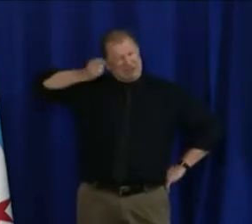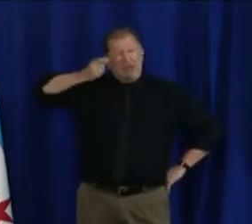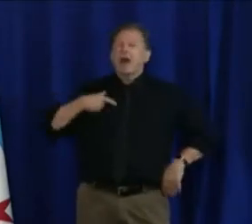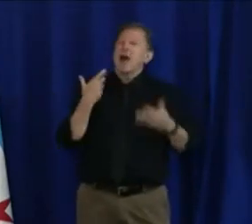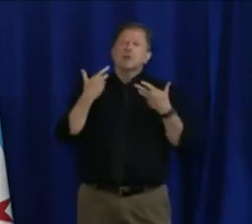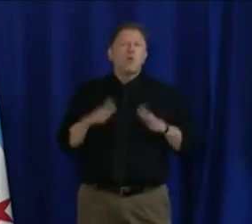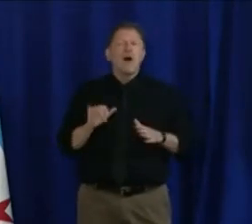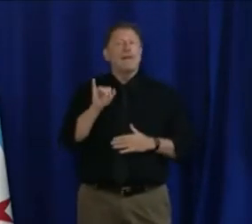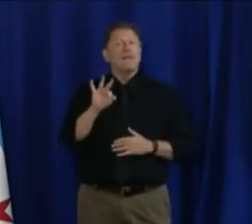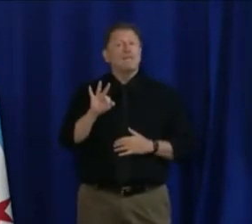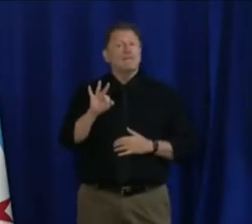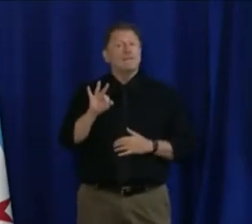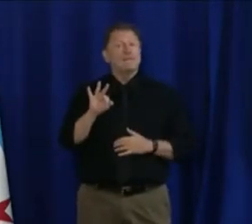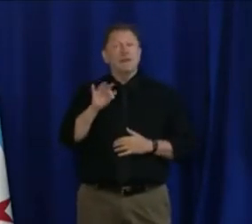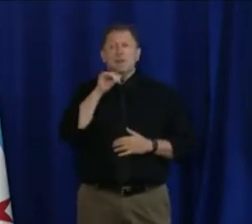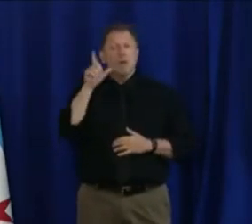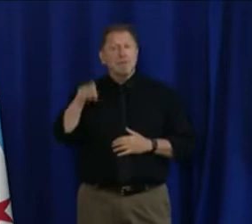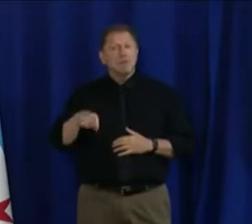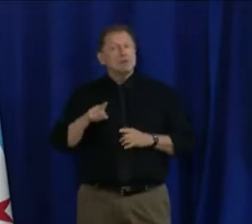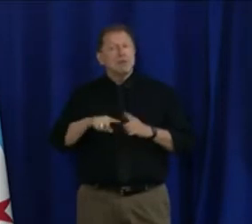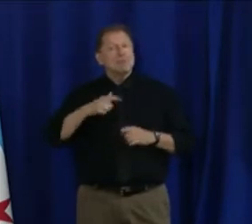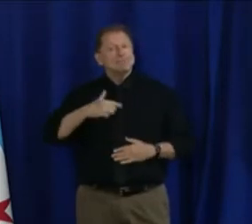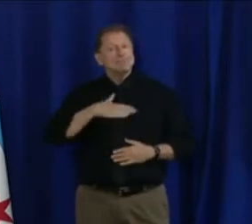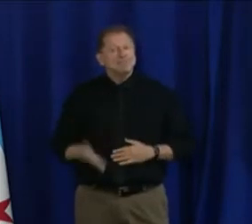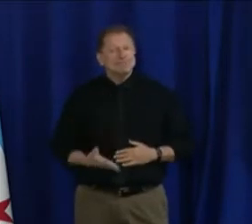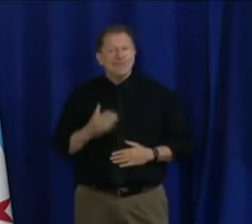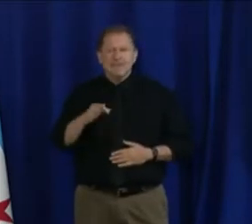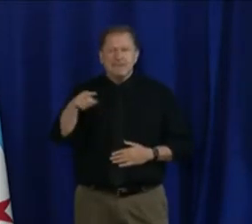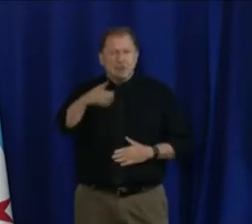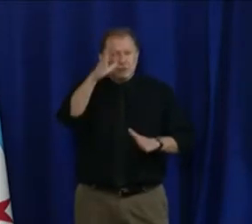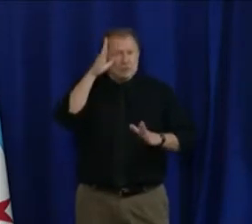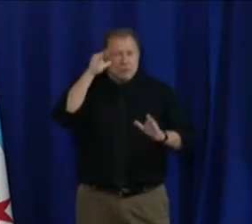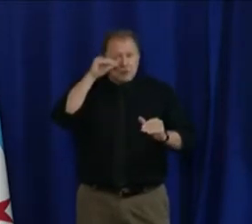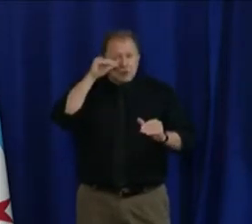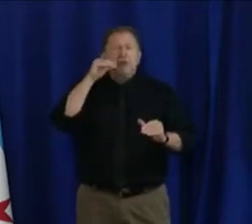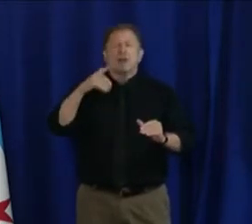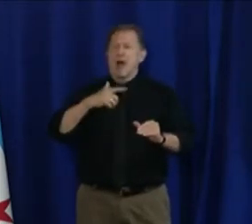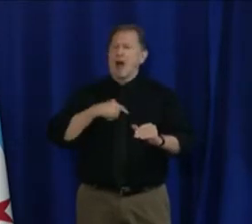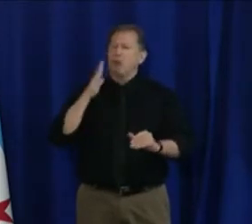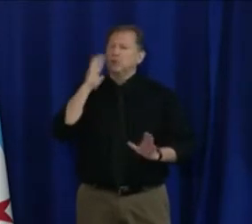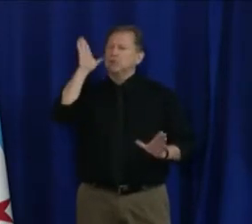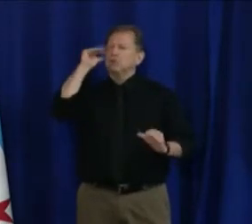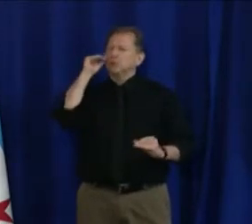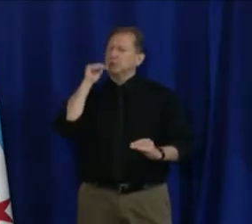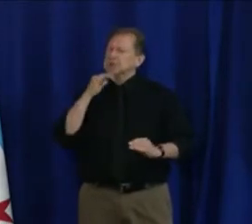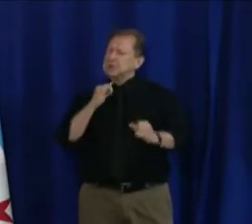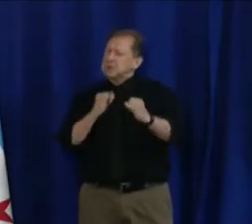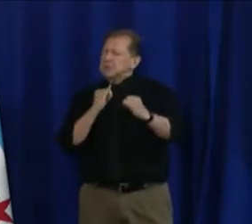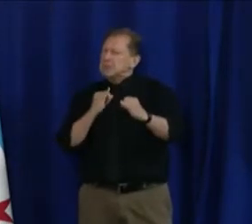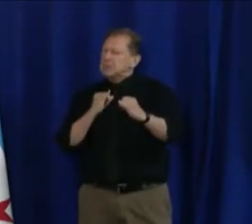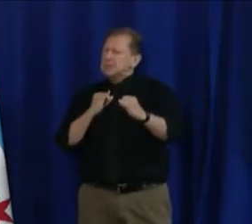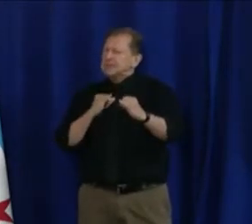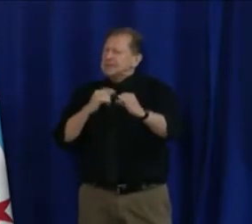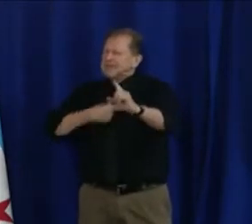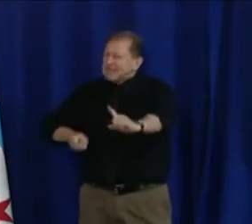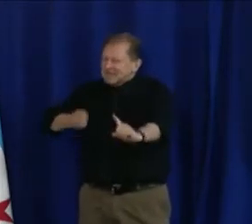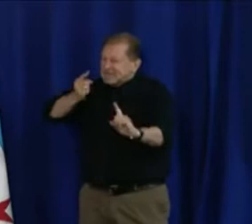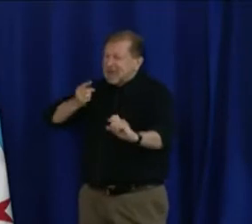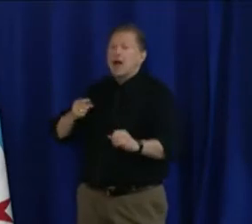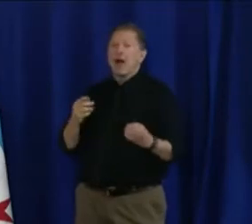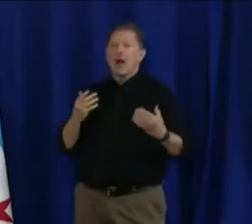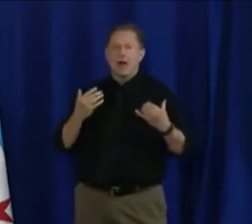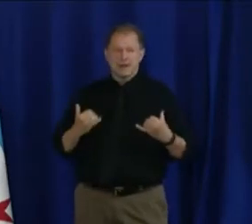have to, but I will if you make me. And right now we are on the precipice. We are